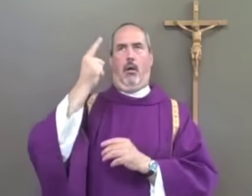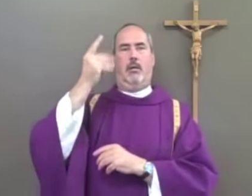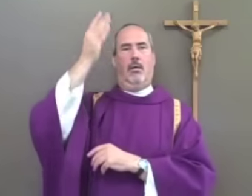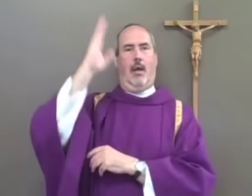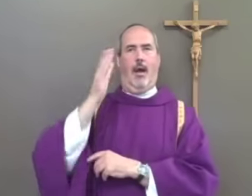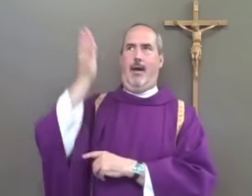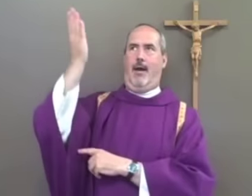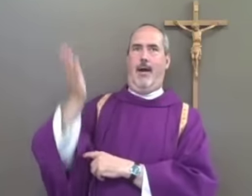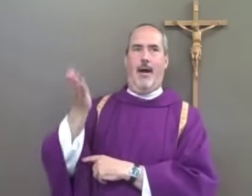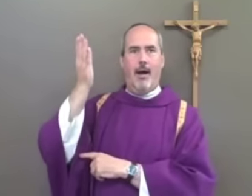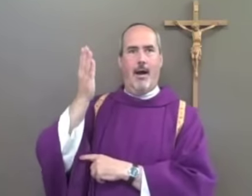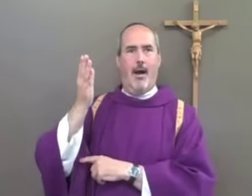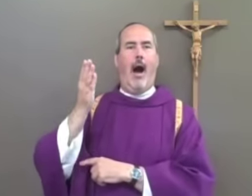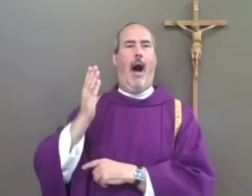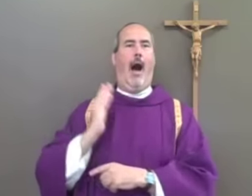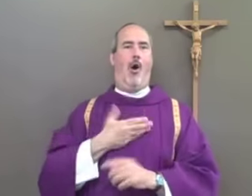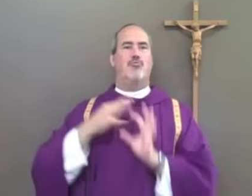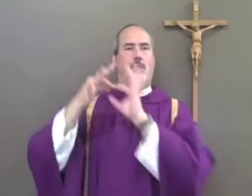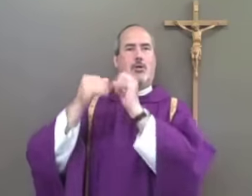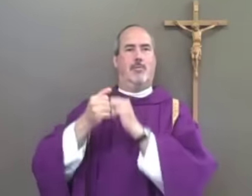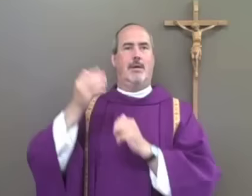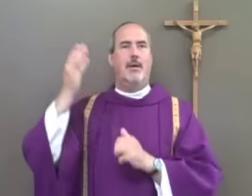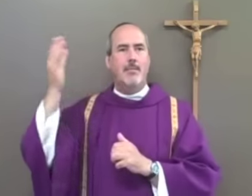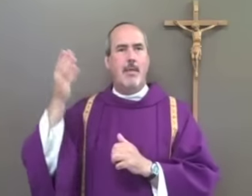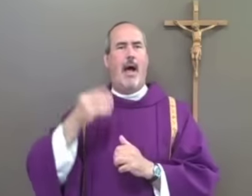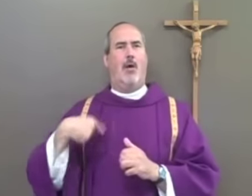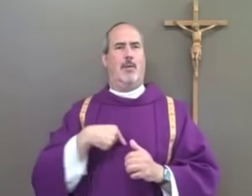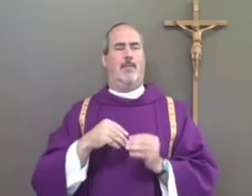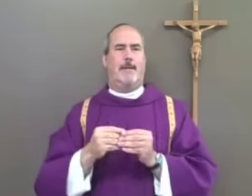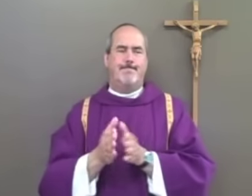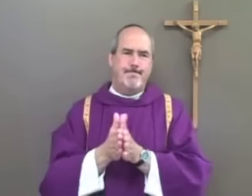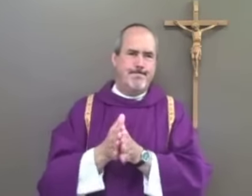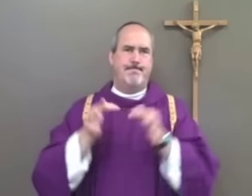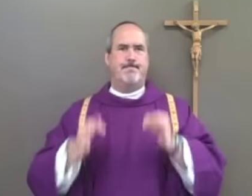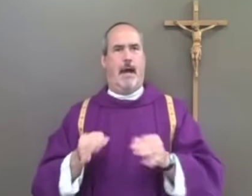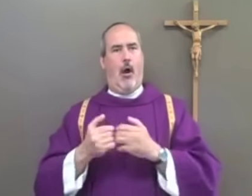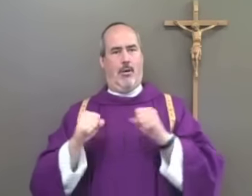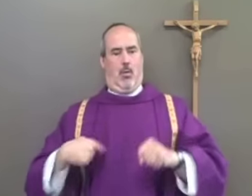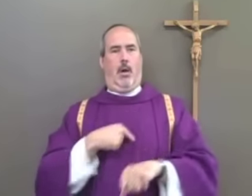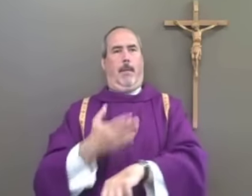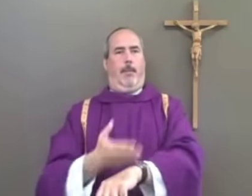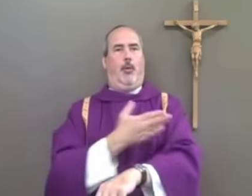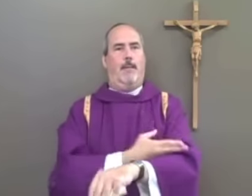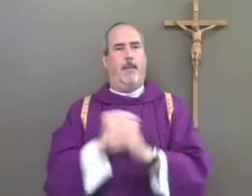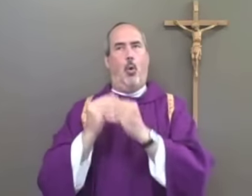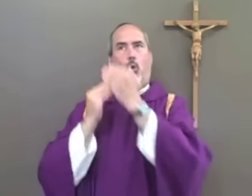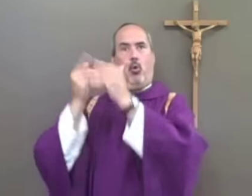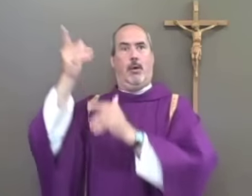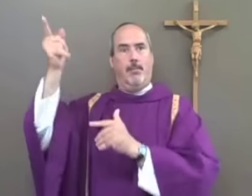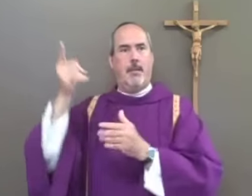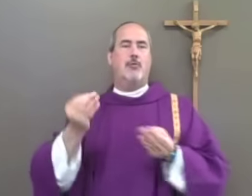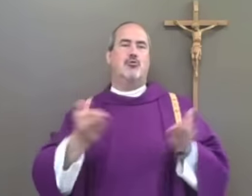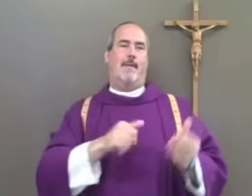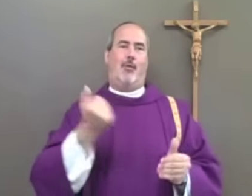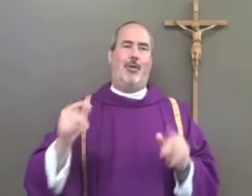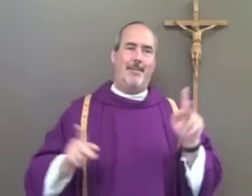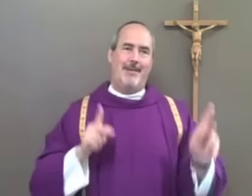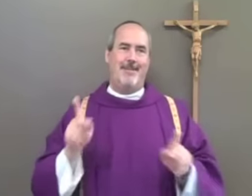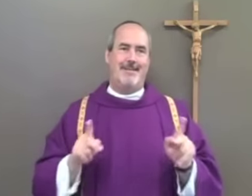us understand God more and help our relationship with Him. And it would help us